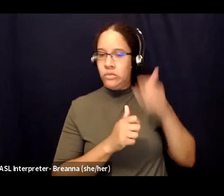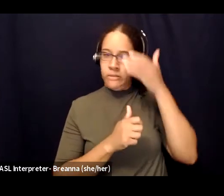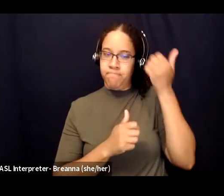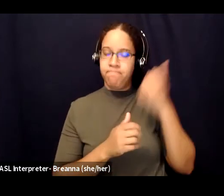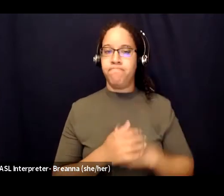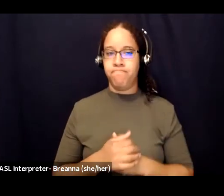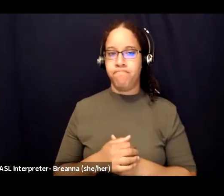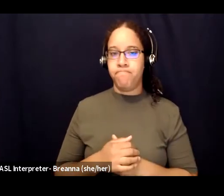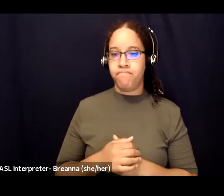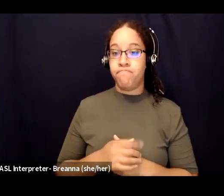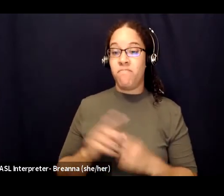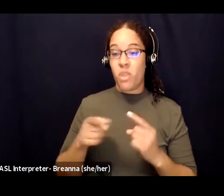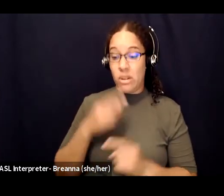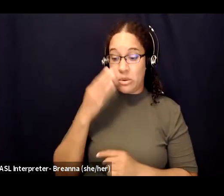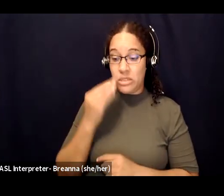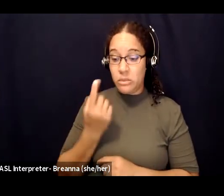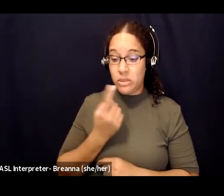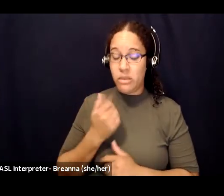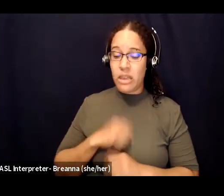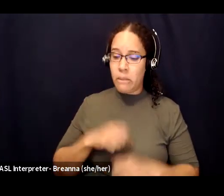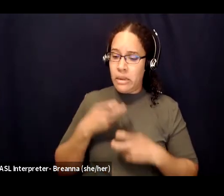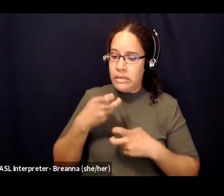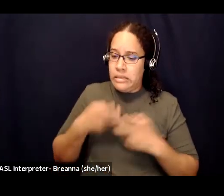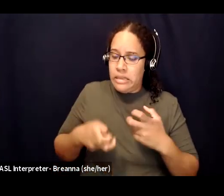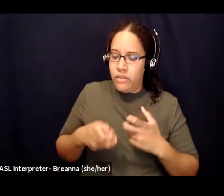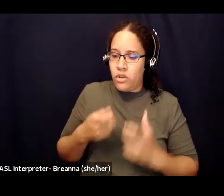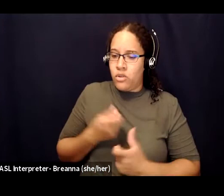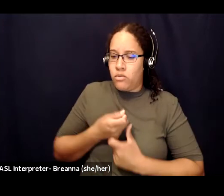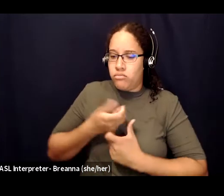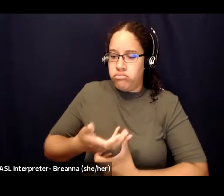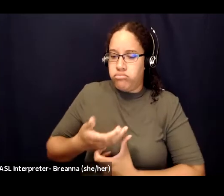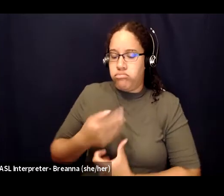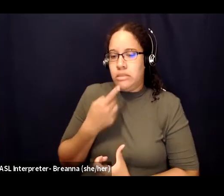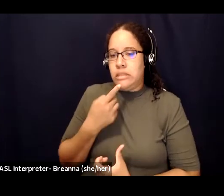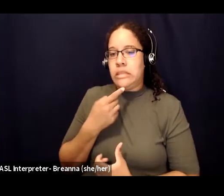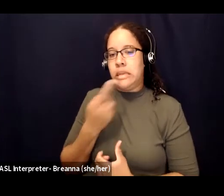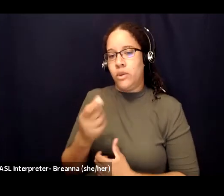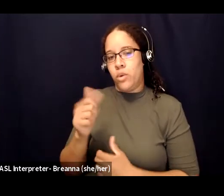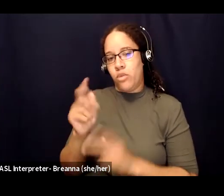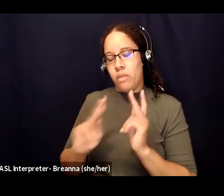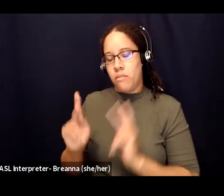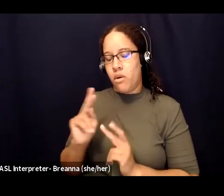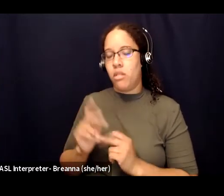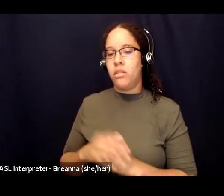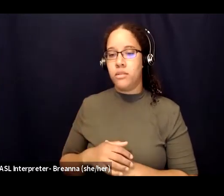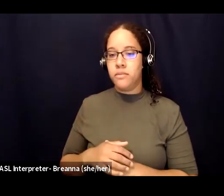with other people and you might benefit from a dedicated time and space to sit with yourself and learn more